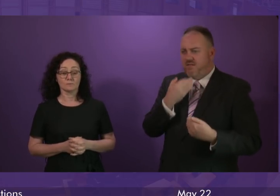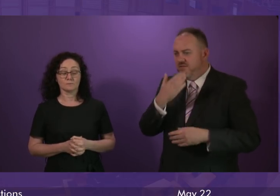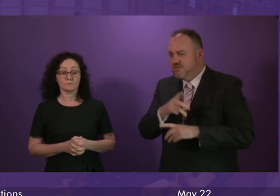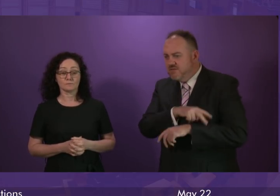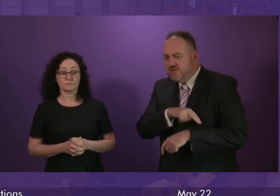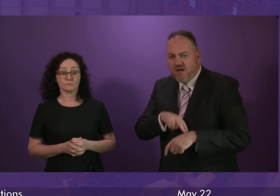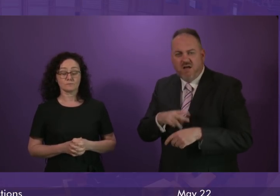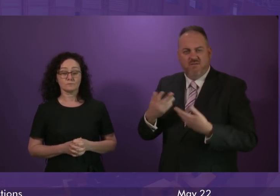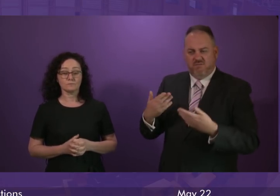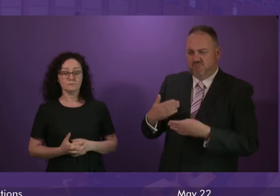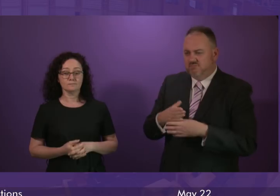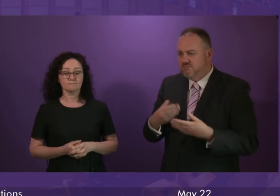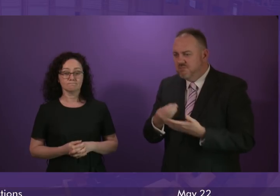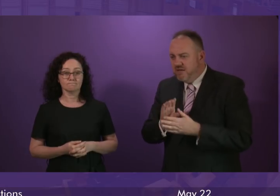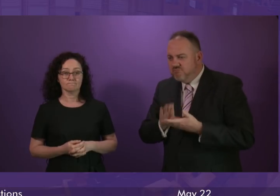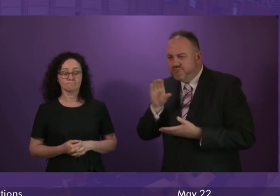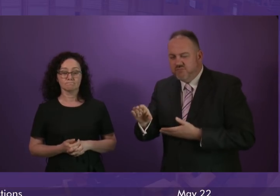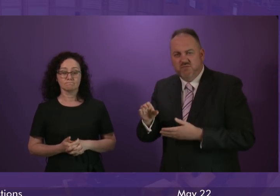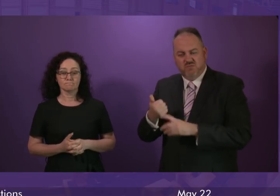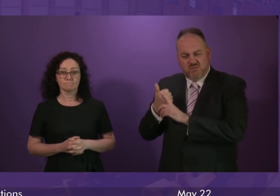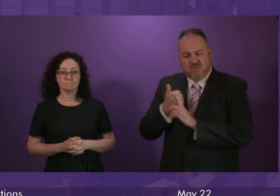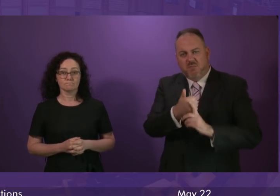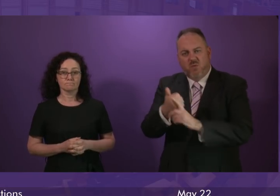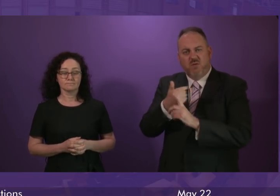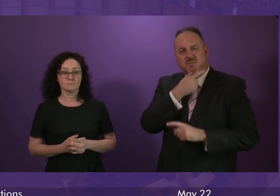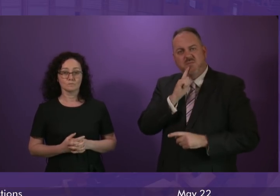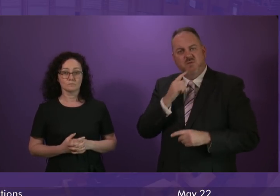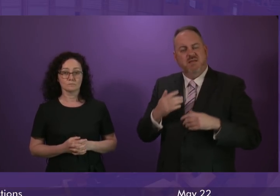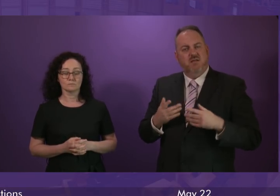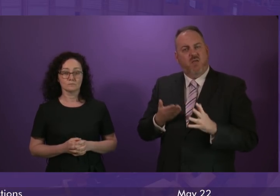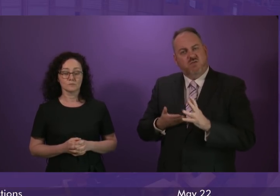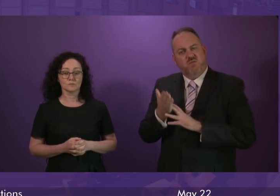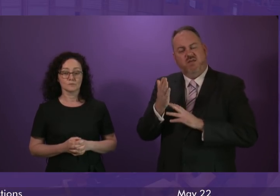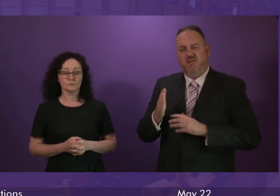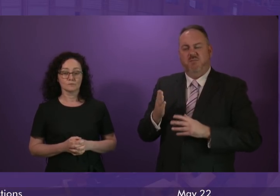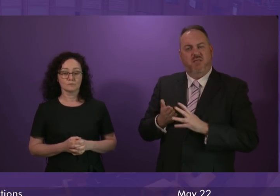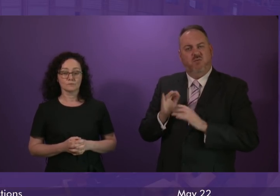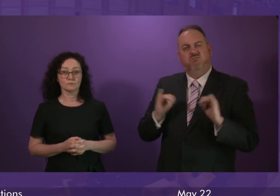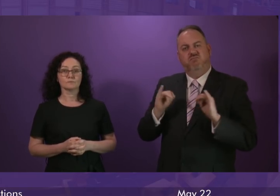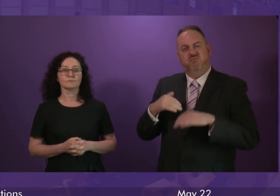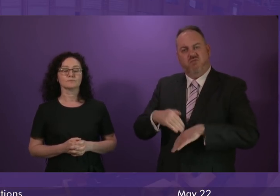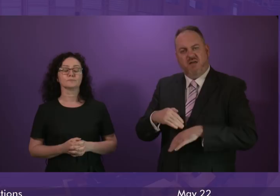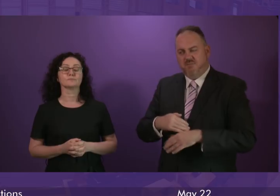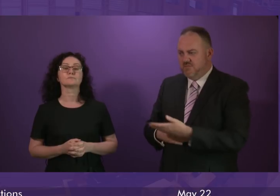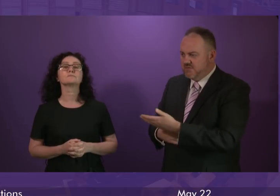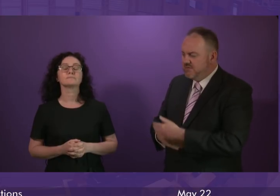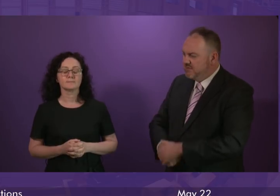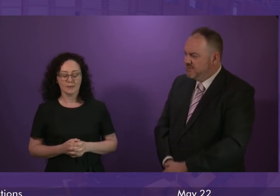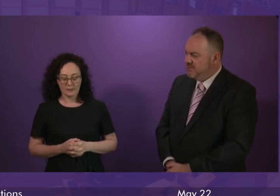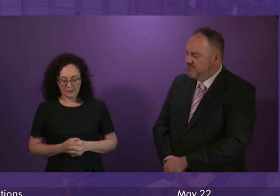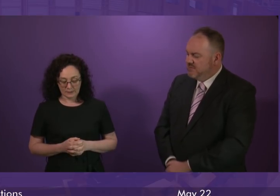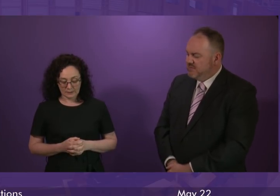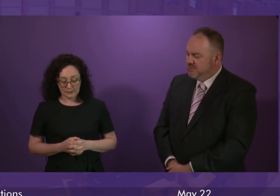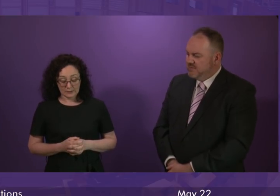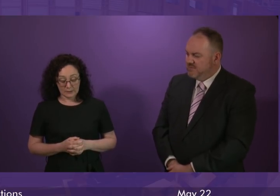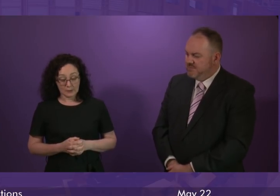trend and weakly that there will be sufficient support to those who are the survivors of these sexual offences? First Minister. Any